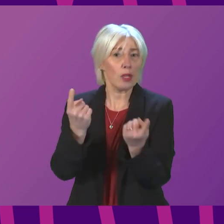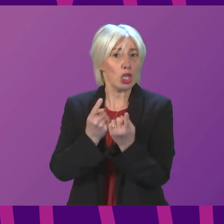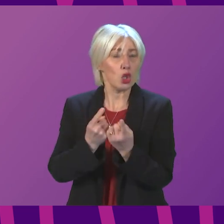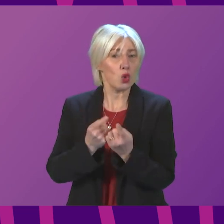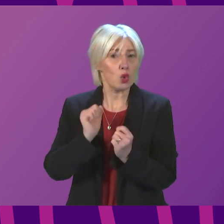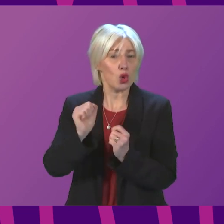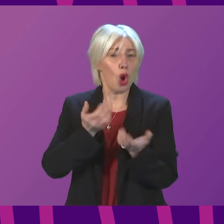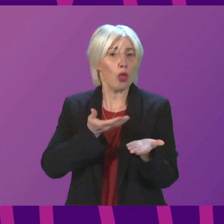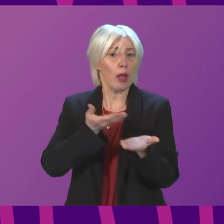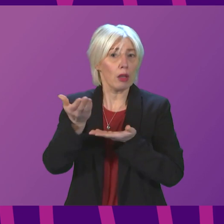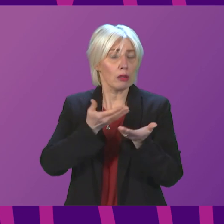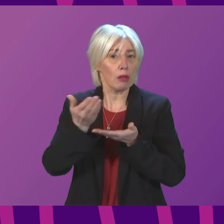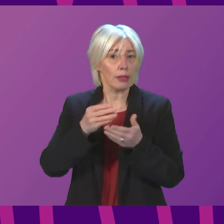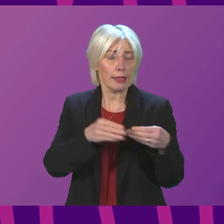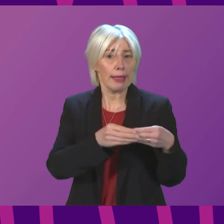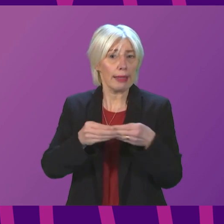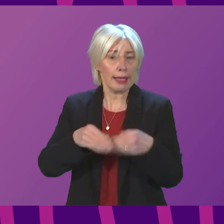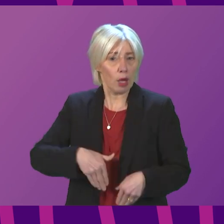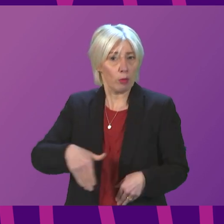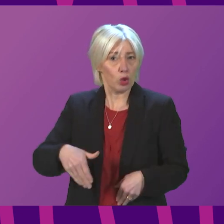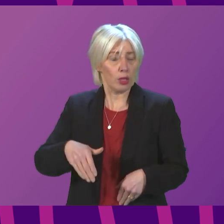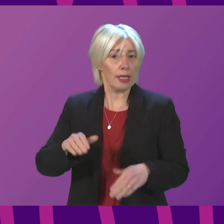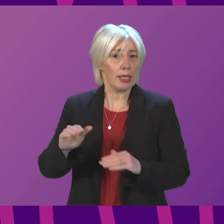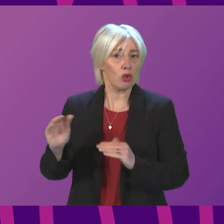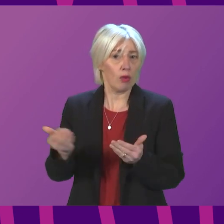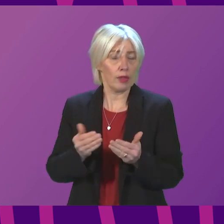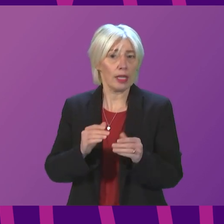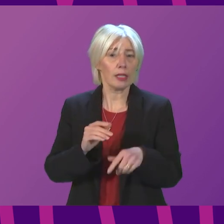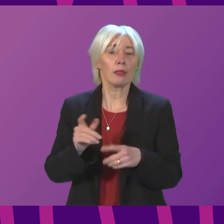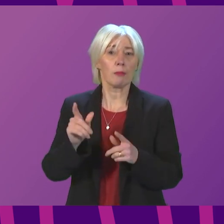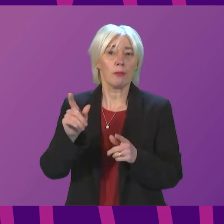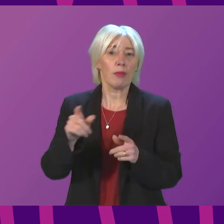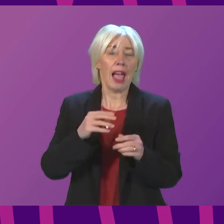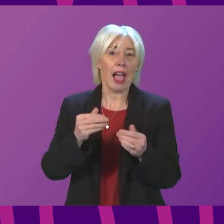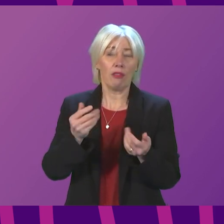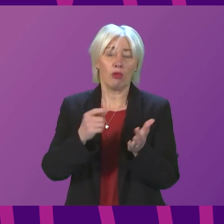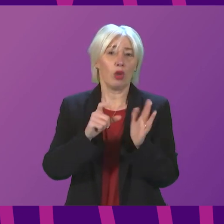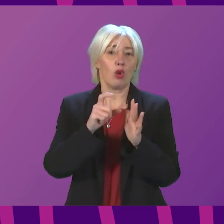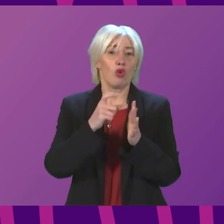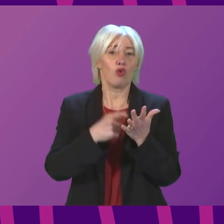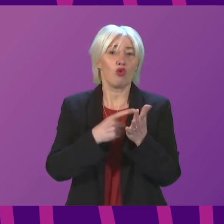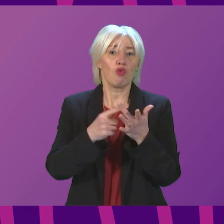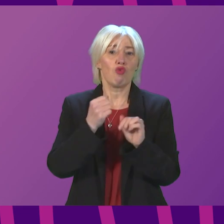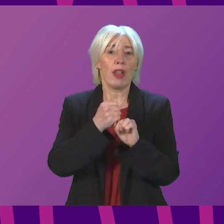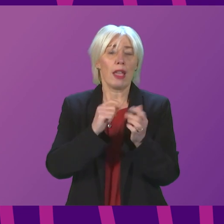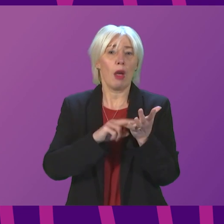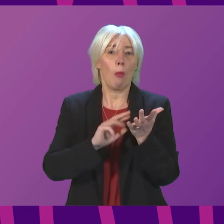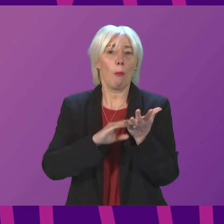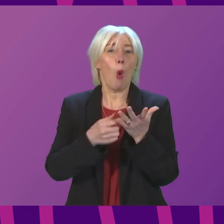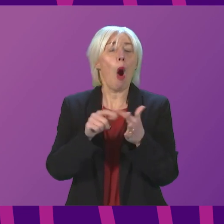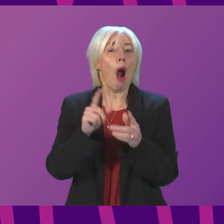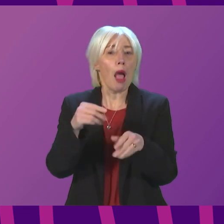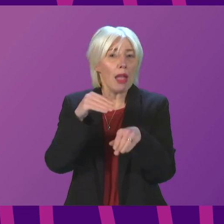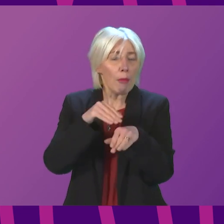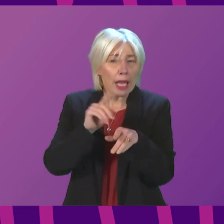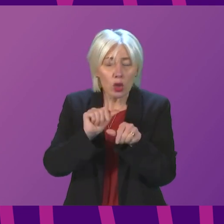of consultant-led maternity services, Dr Gray's, and the implications for Regmore was commissioned. That report